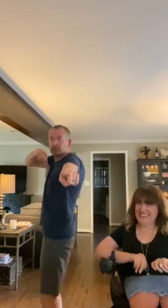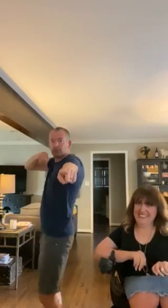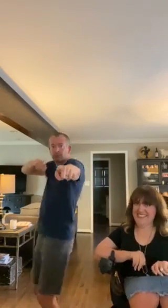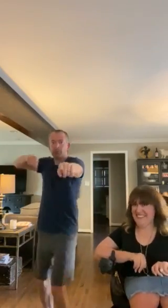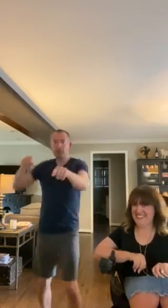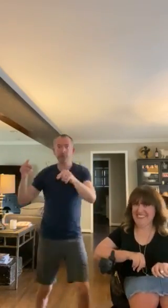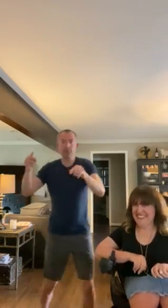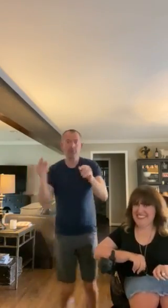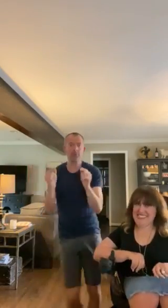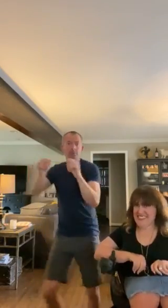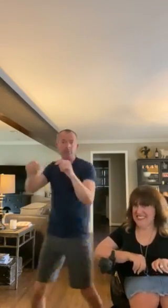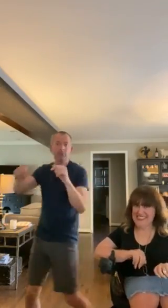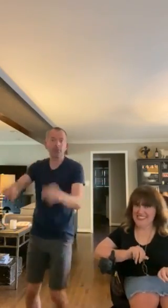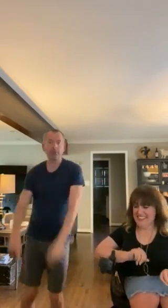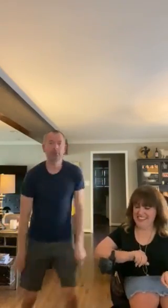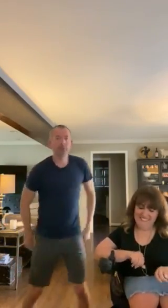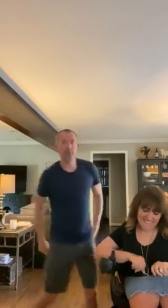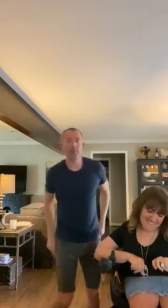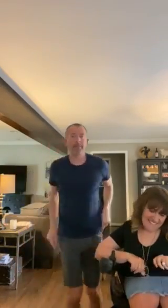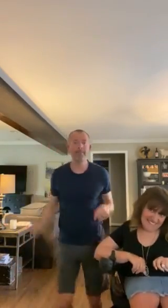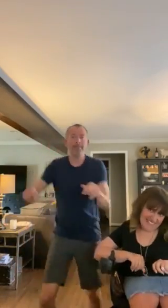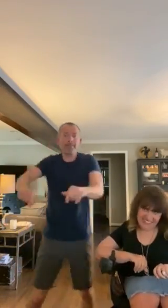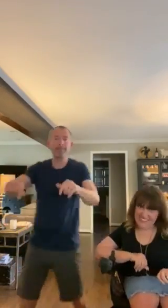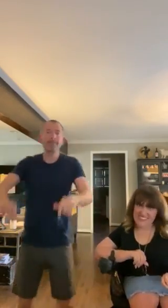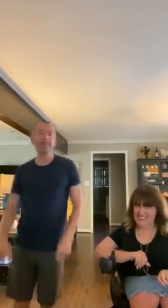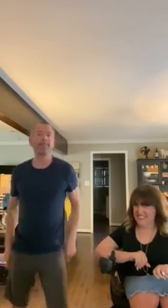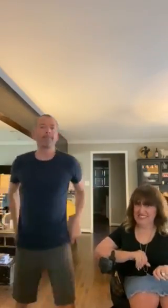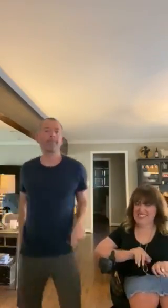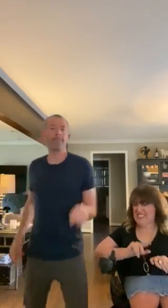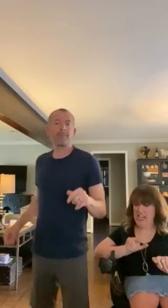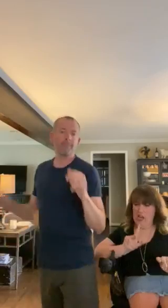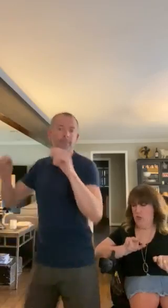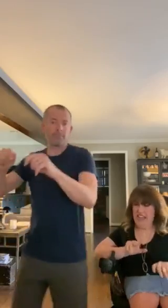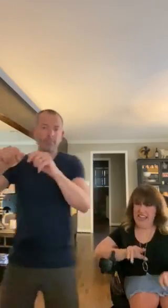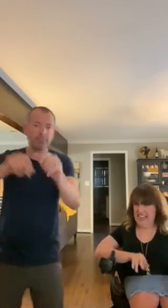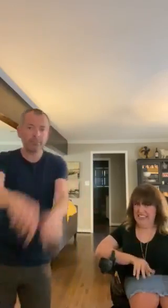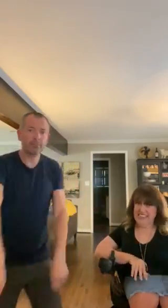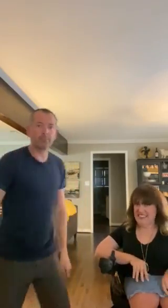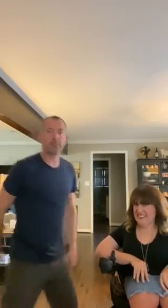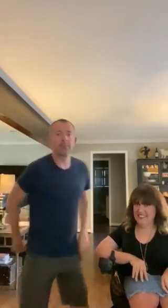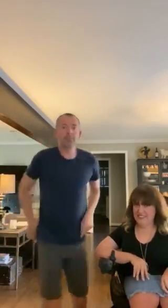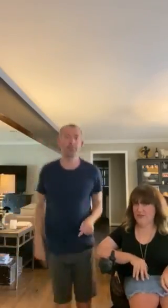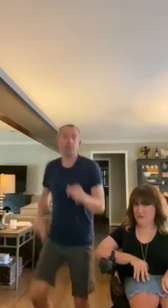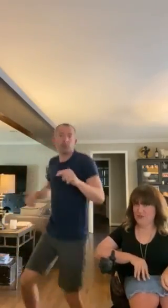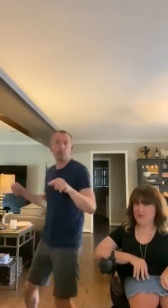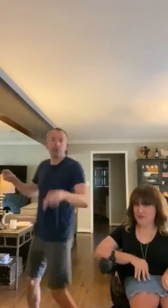oh no darling oh way no way oh no